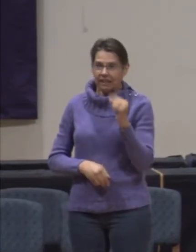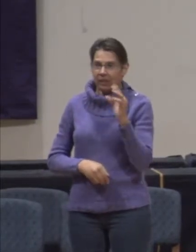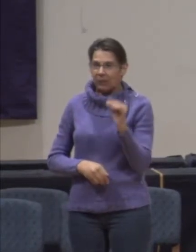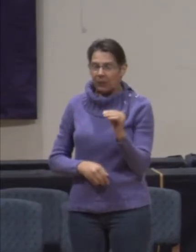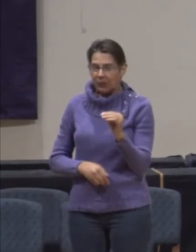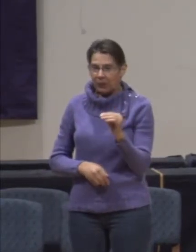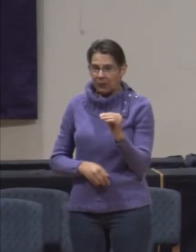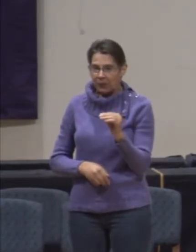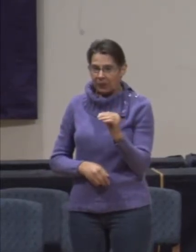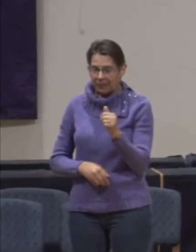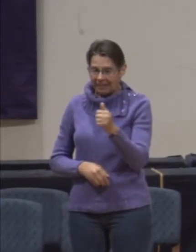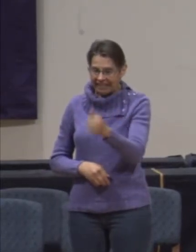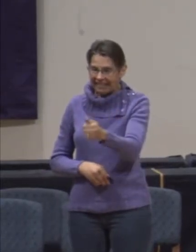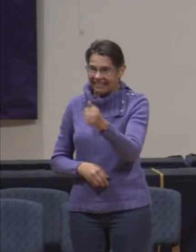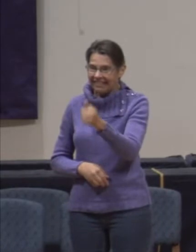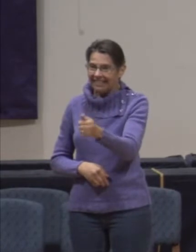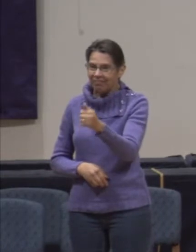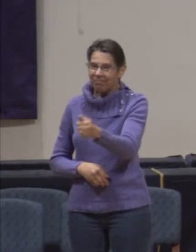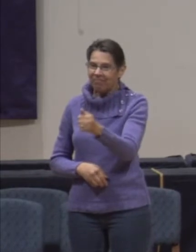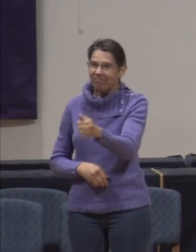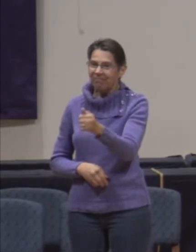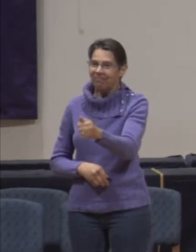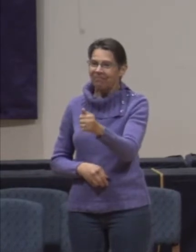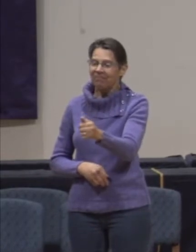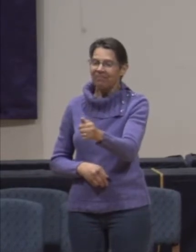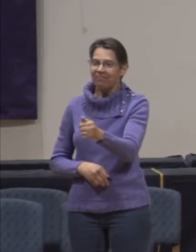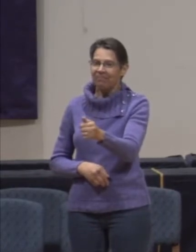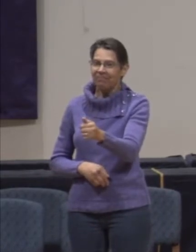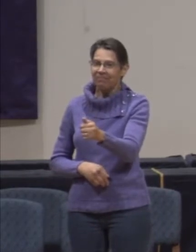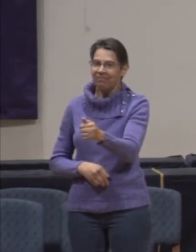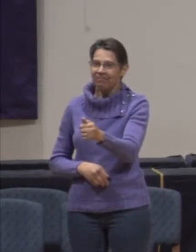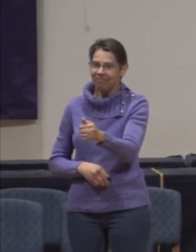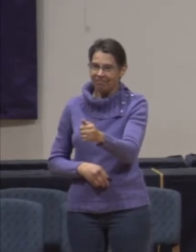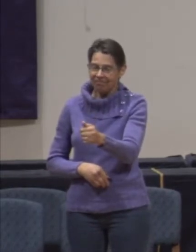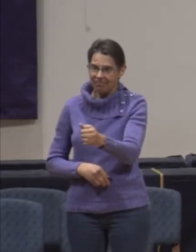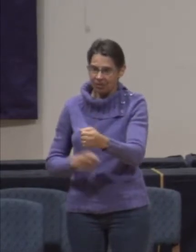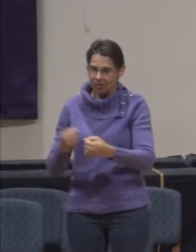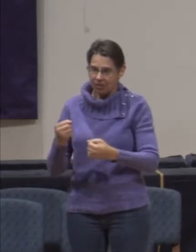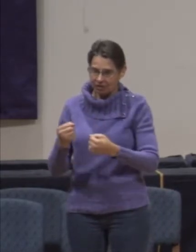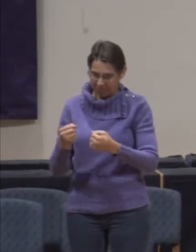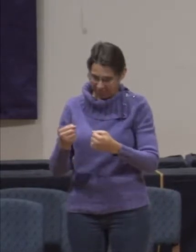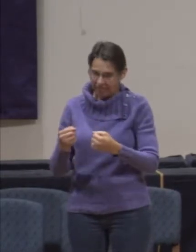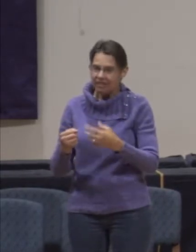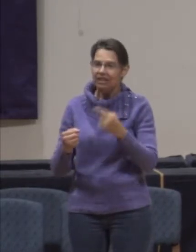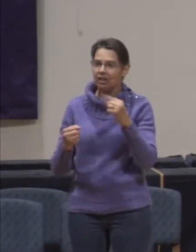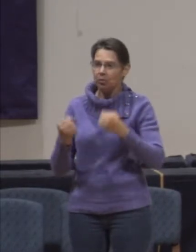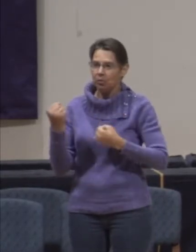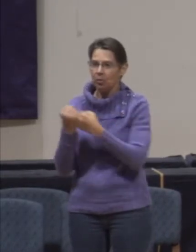behind the importance of what God will do through David.